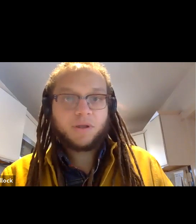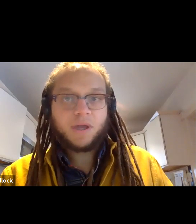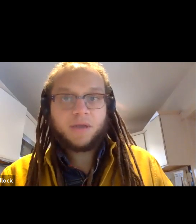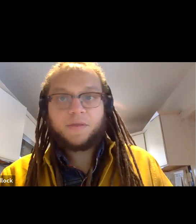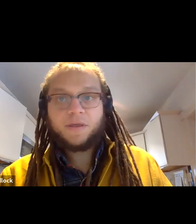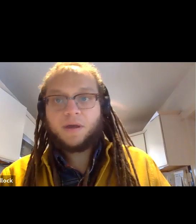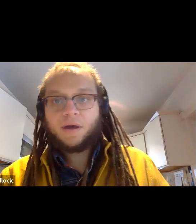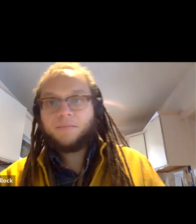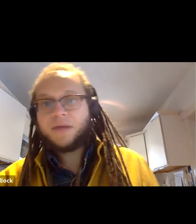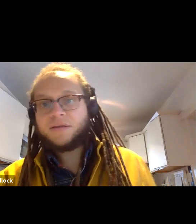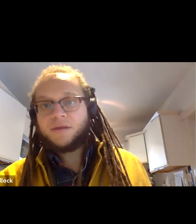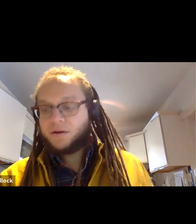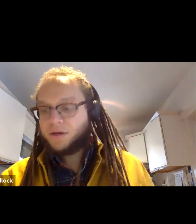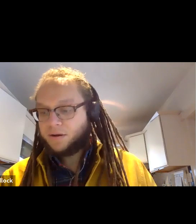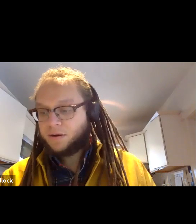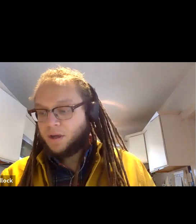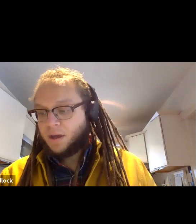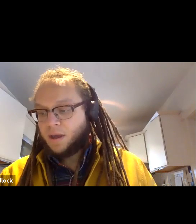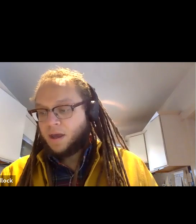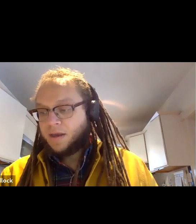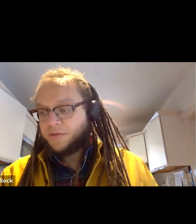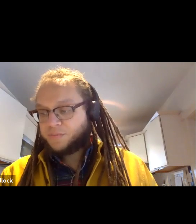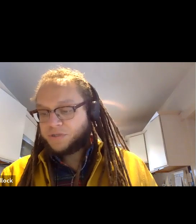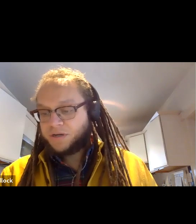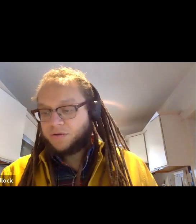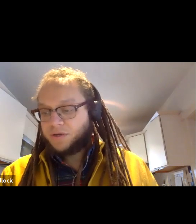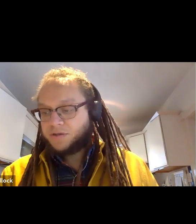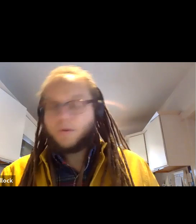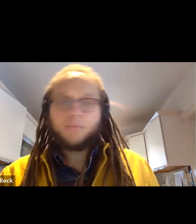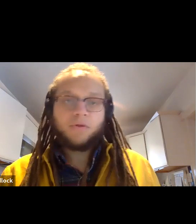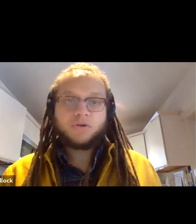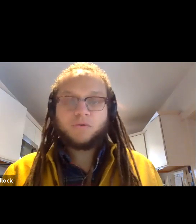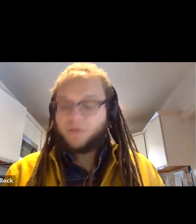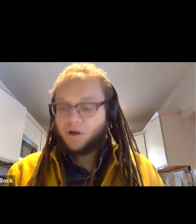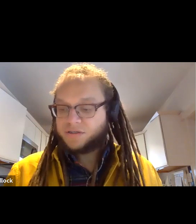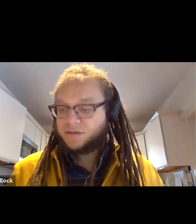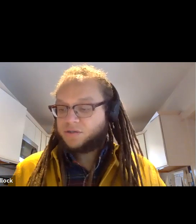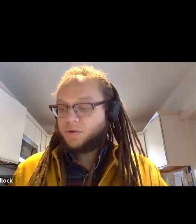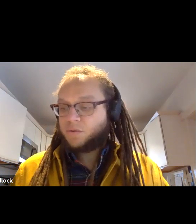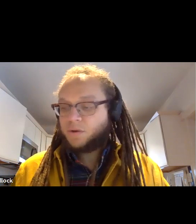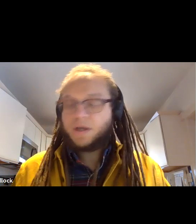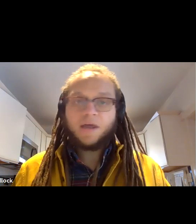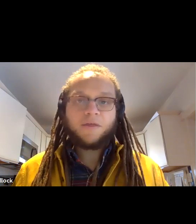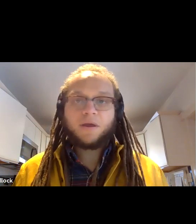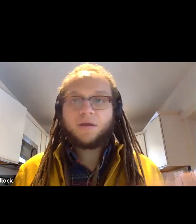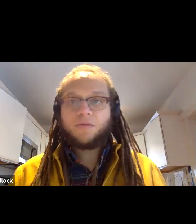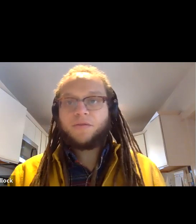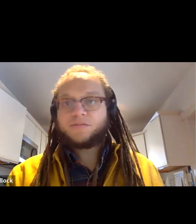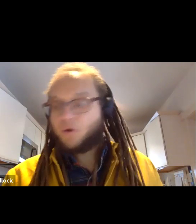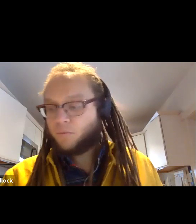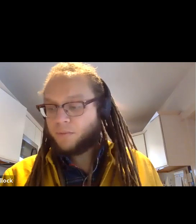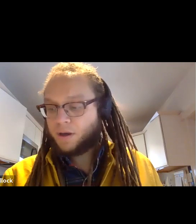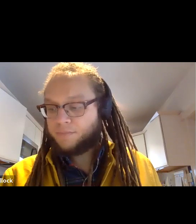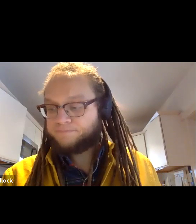also, because I think it's important at the end of the year here, this particular year, to remember those we've lost in 2020. And I think